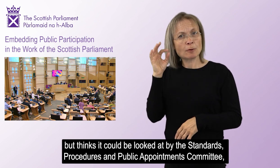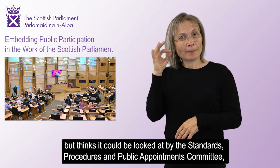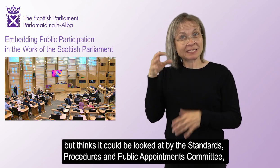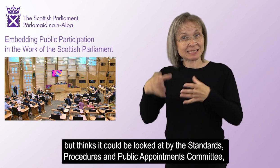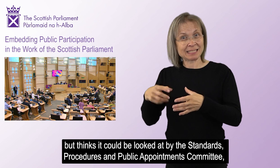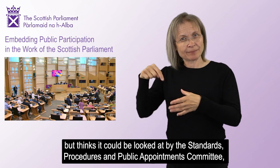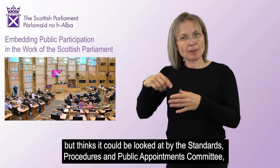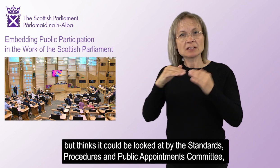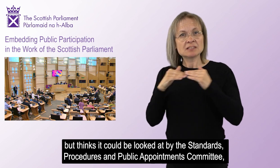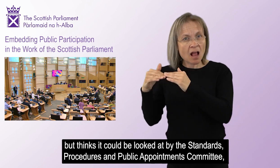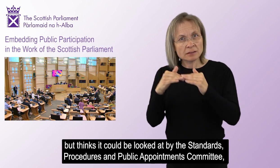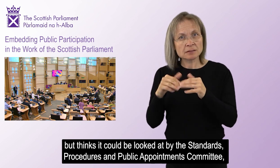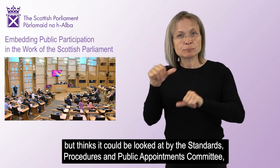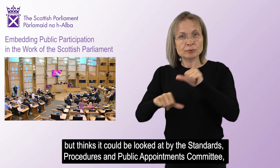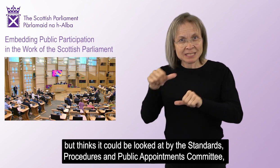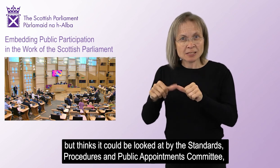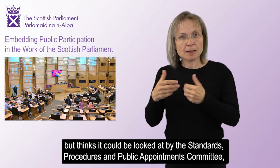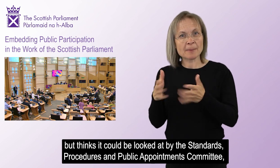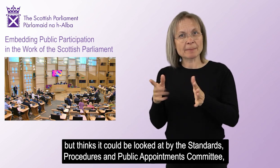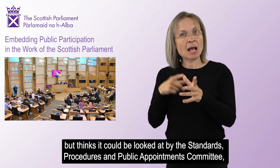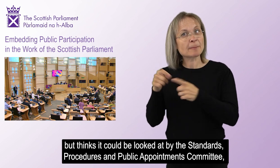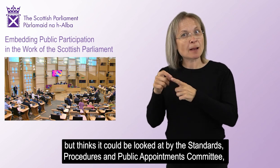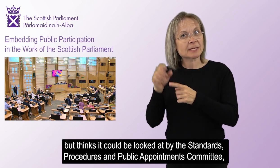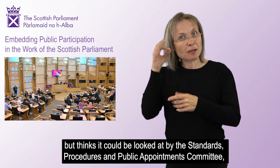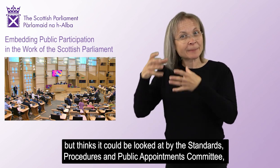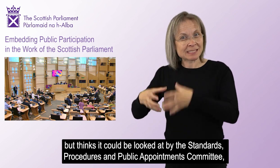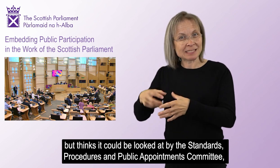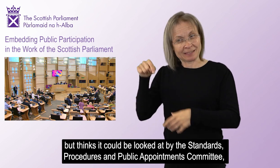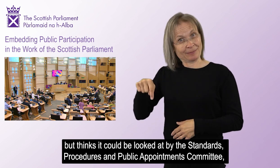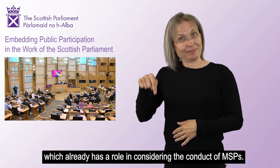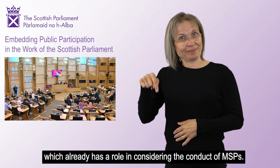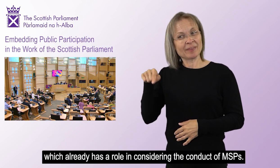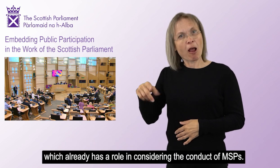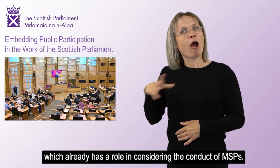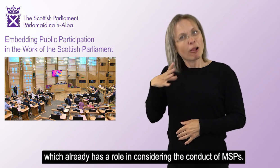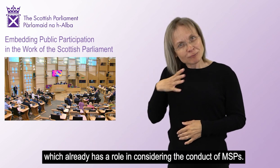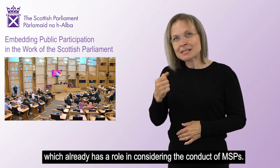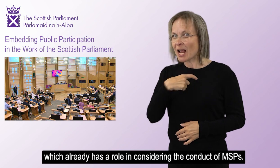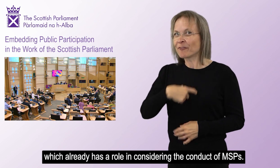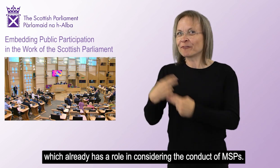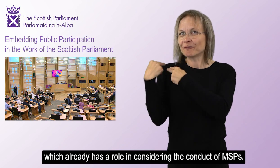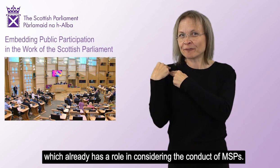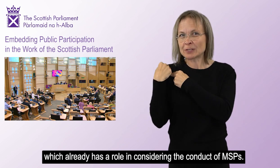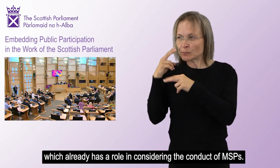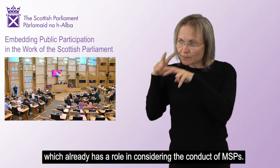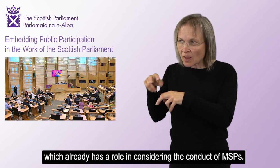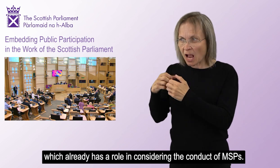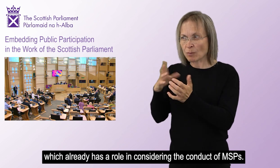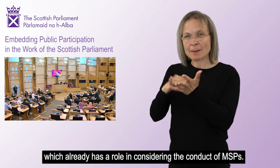at by the Standards, Procedures and Public Appointments Committee, which already has a role in considering the conduct of MSPs.